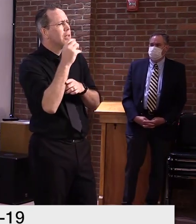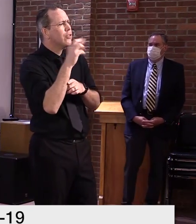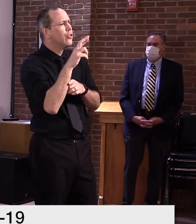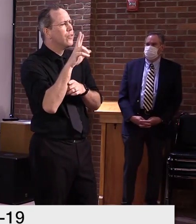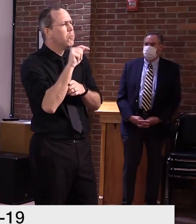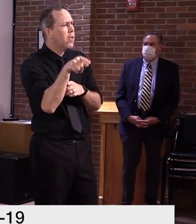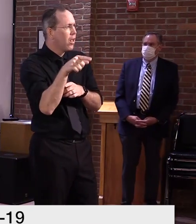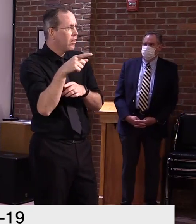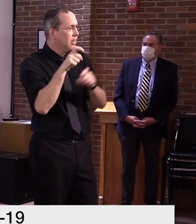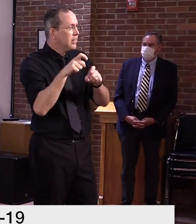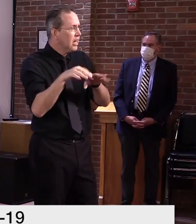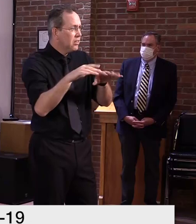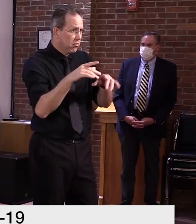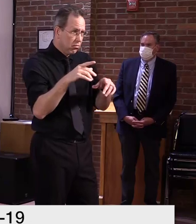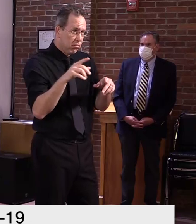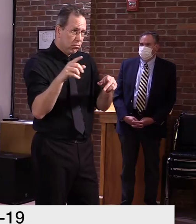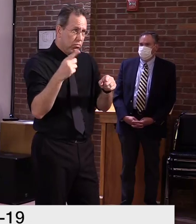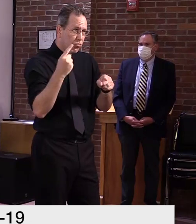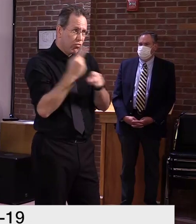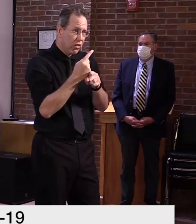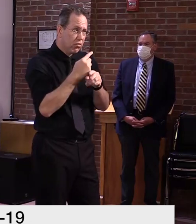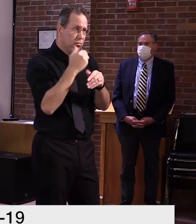Did you get the question, Dr. Levine? Okay.